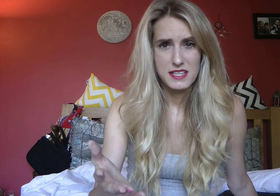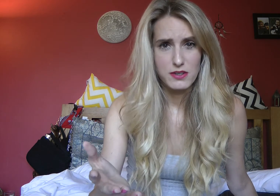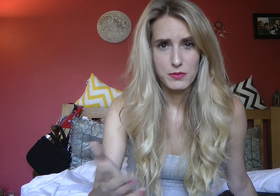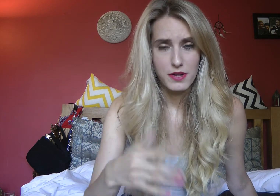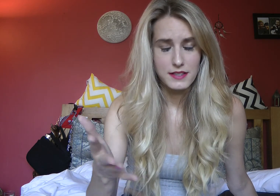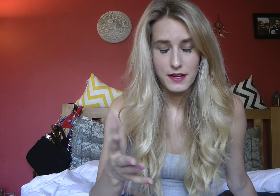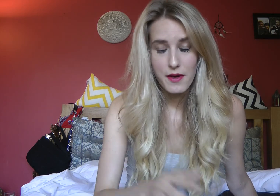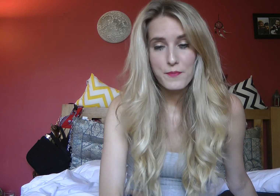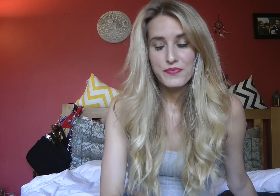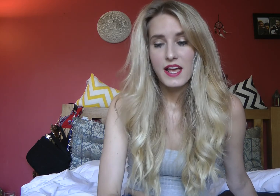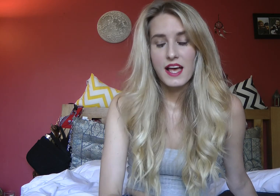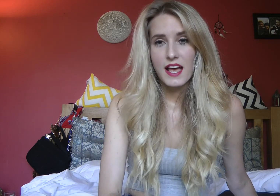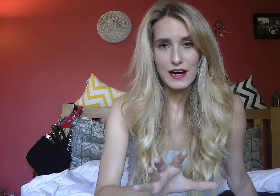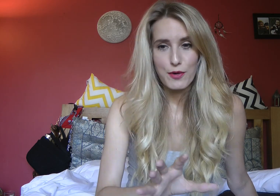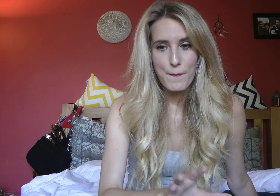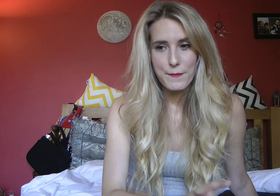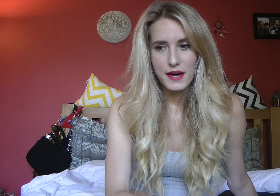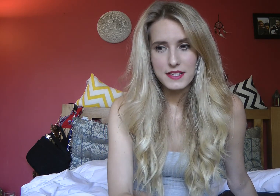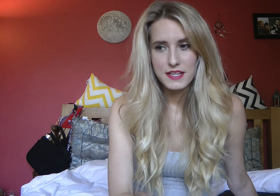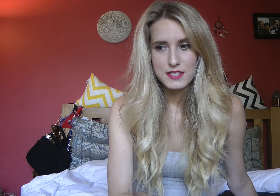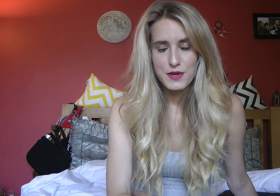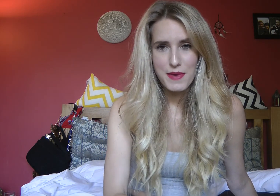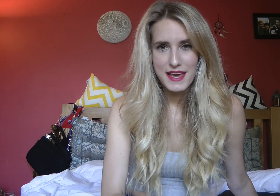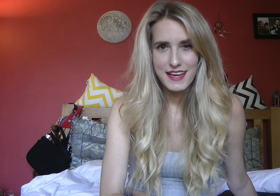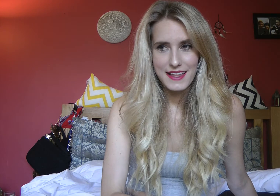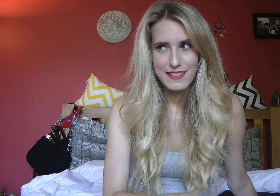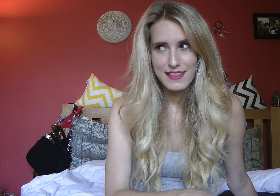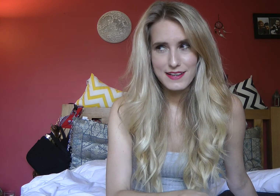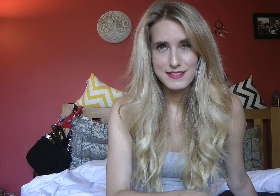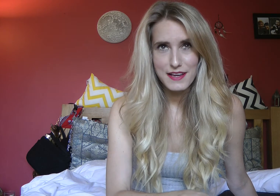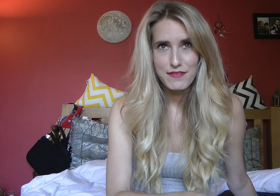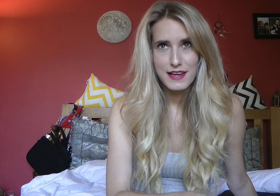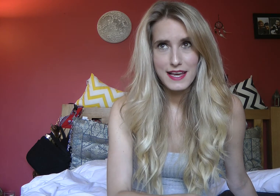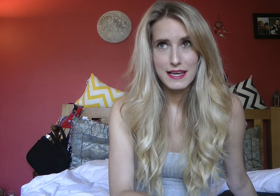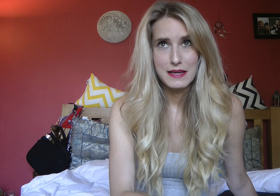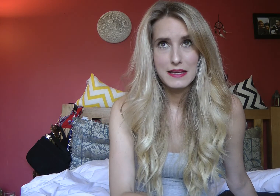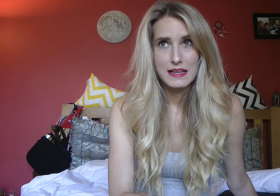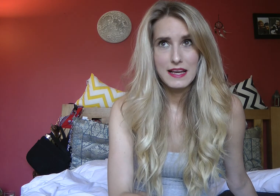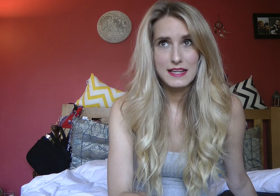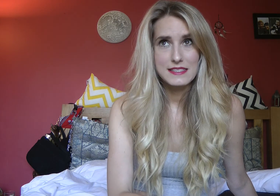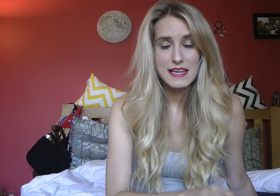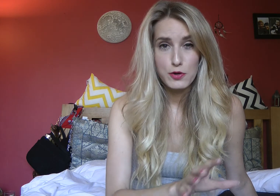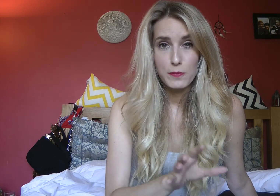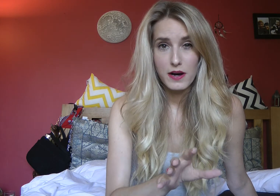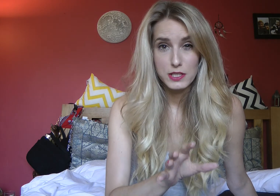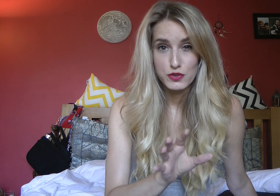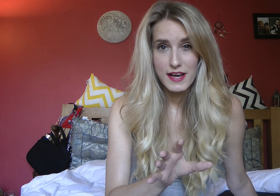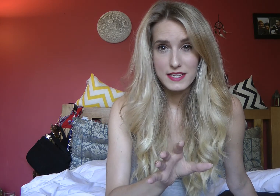sounds horrible I don't know. But to me there's definitely at least equal part dread